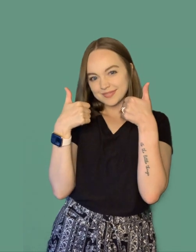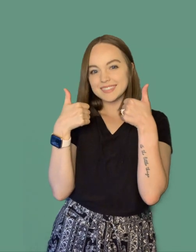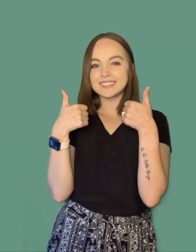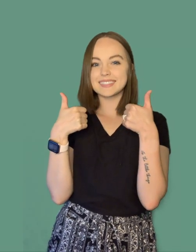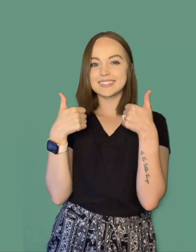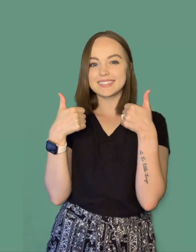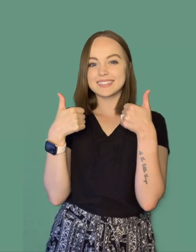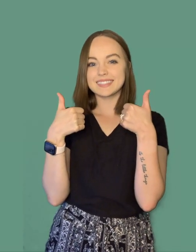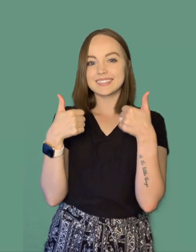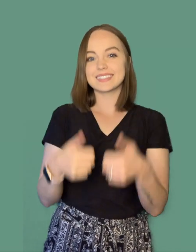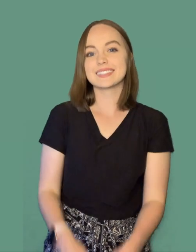T T T T T